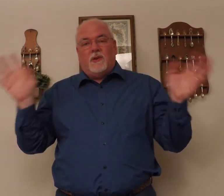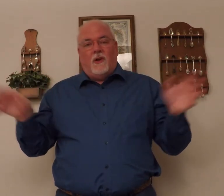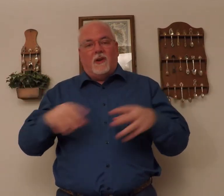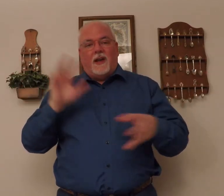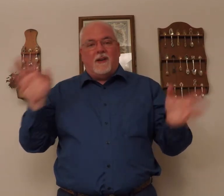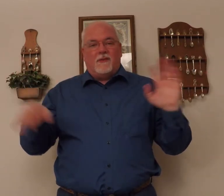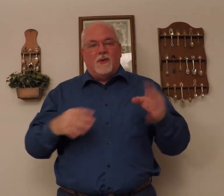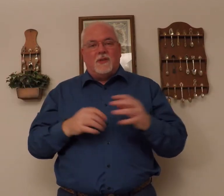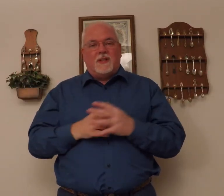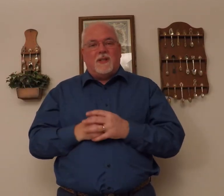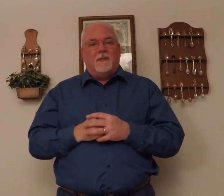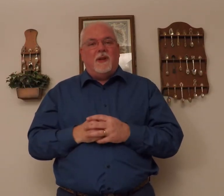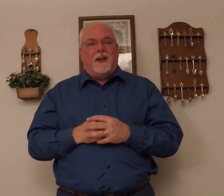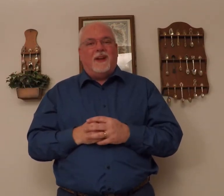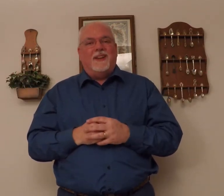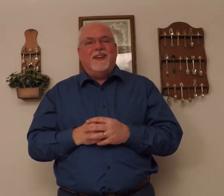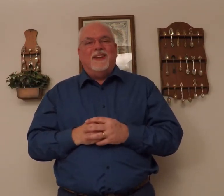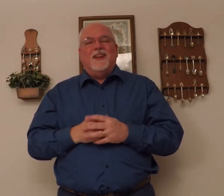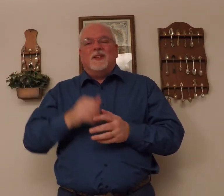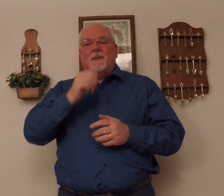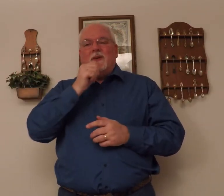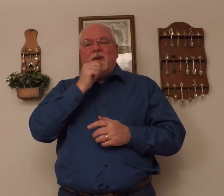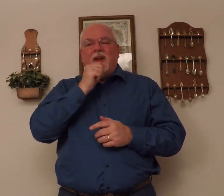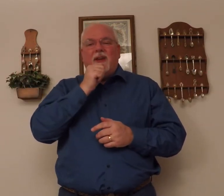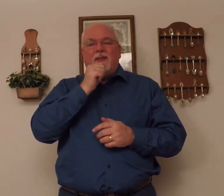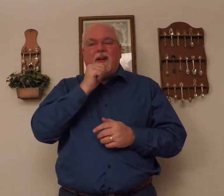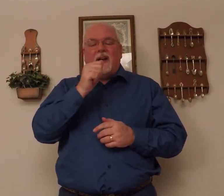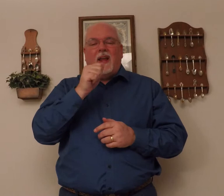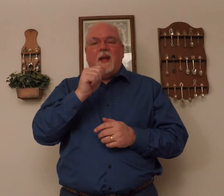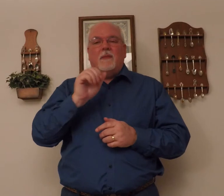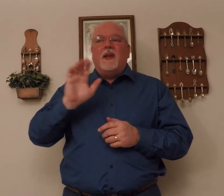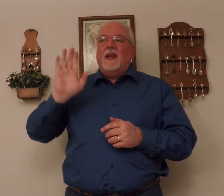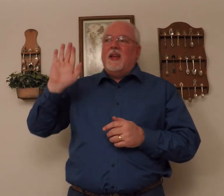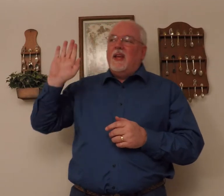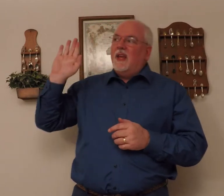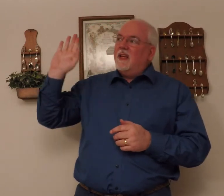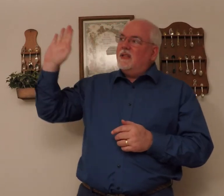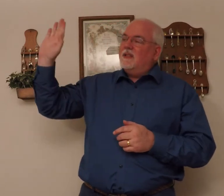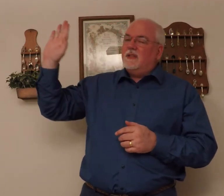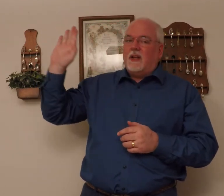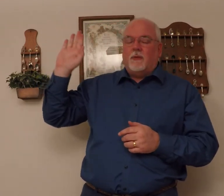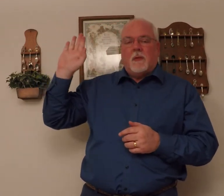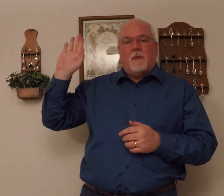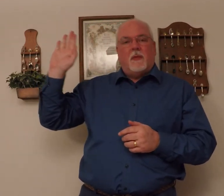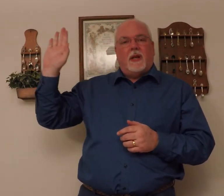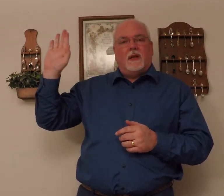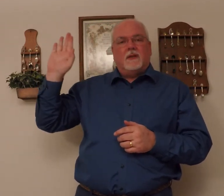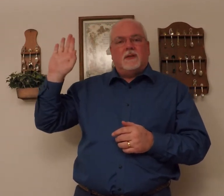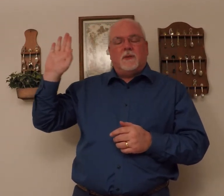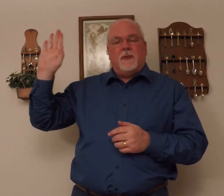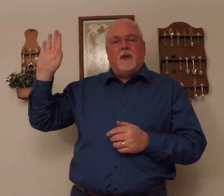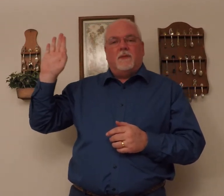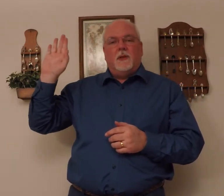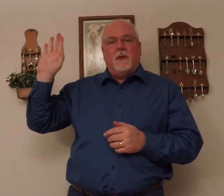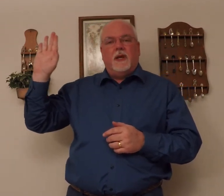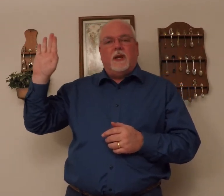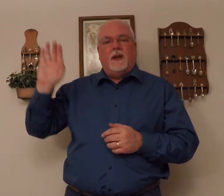song kind of loses its meaning. So make sure you have it there. Am, his, and remember my little spiel from the beginning,